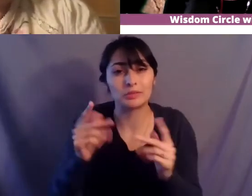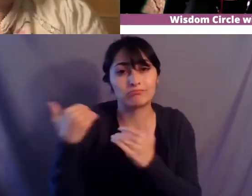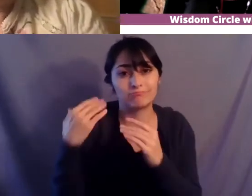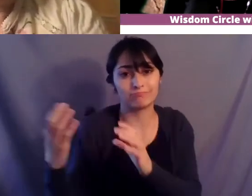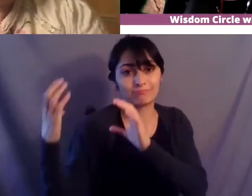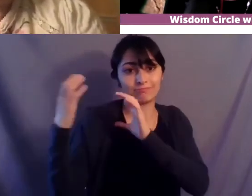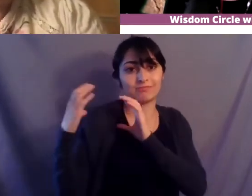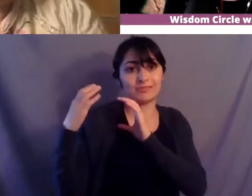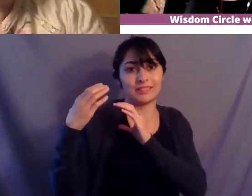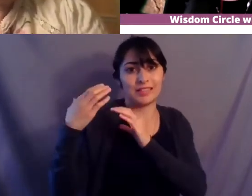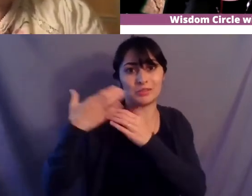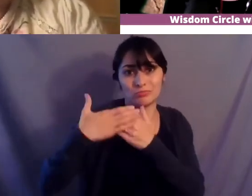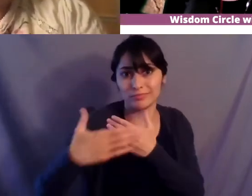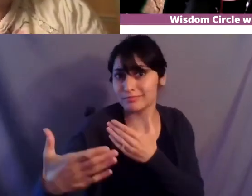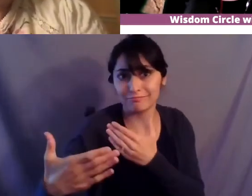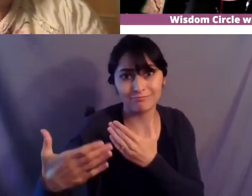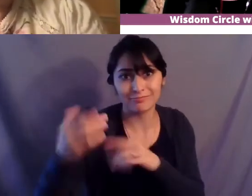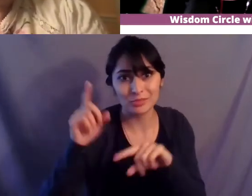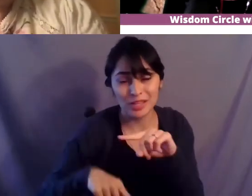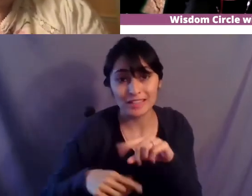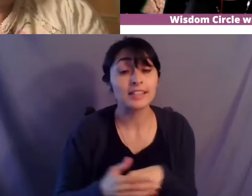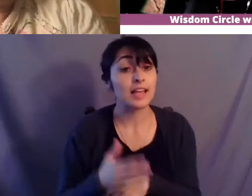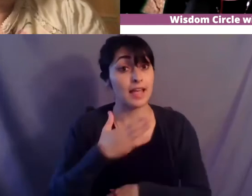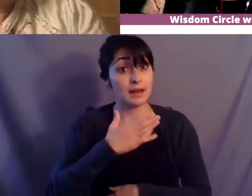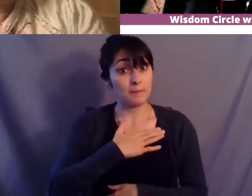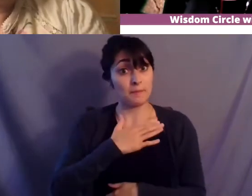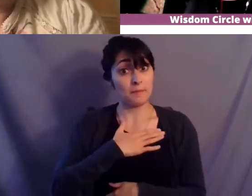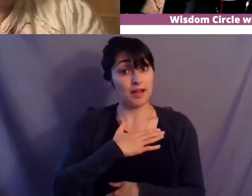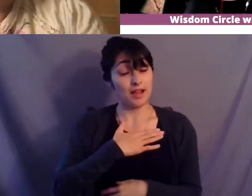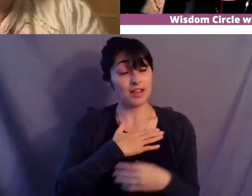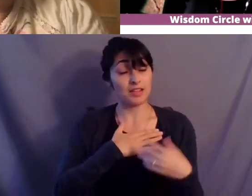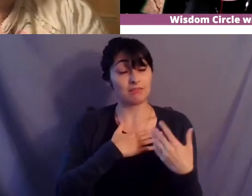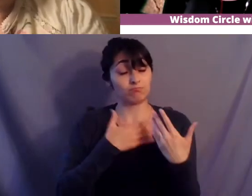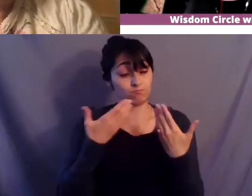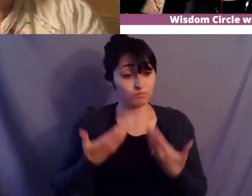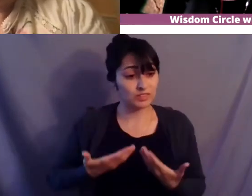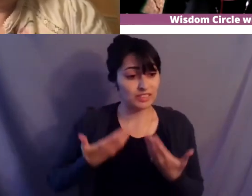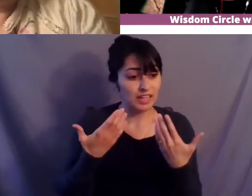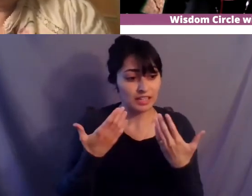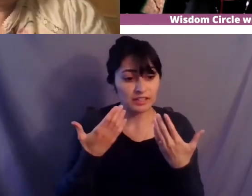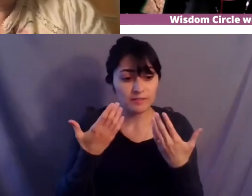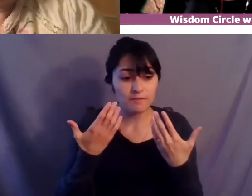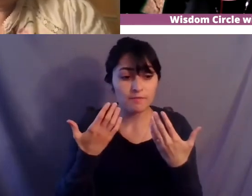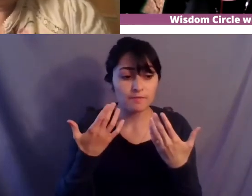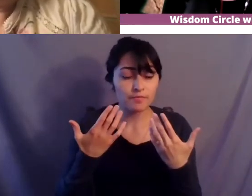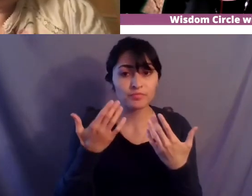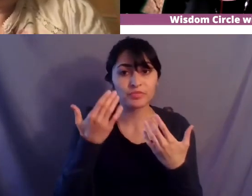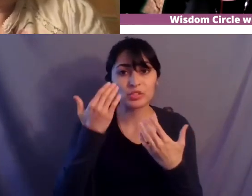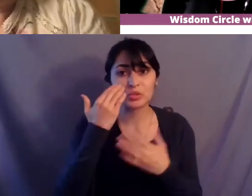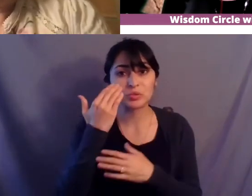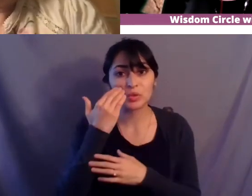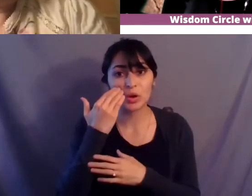that you know my own existence right as so many of us uh who come through these um genocidal